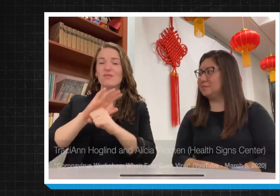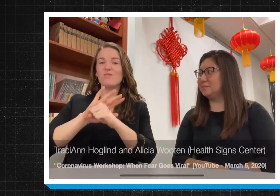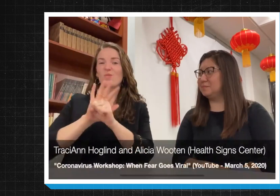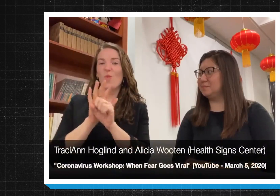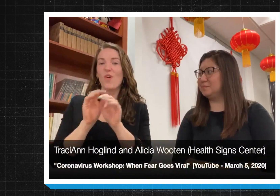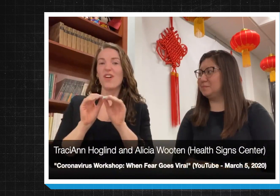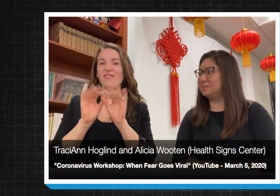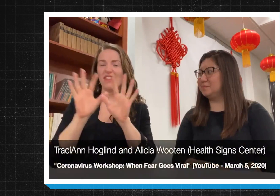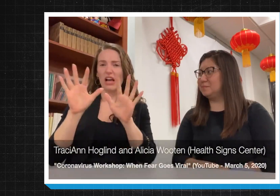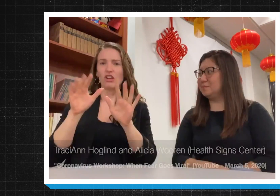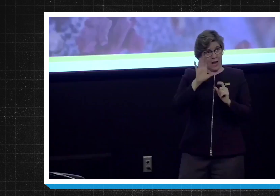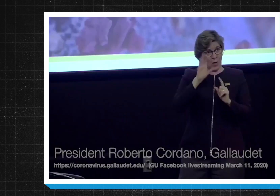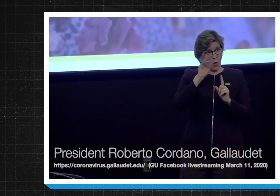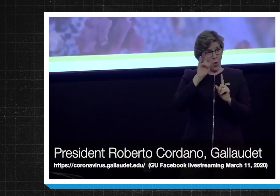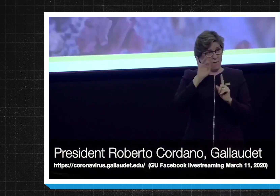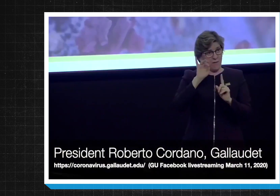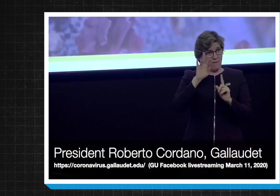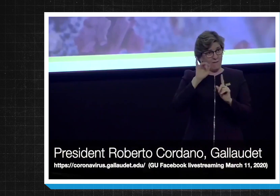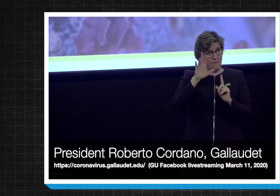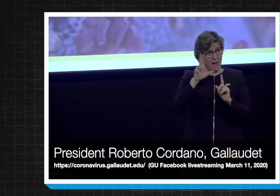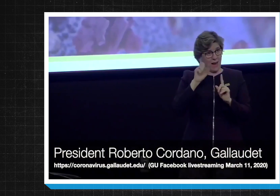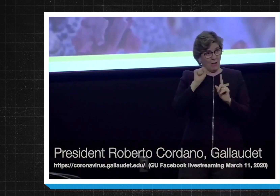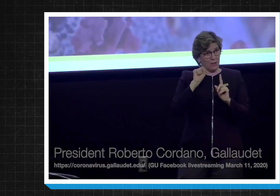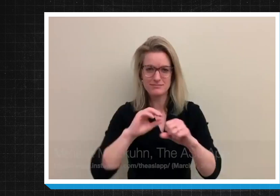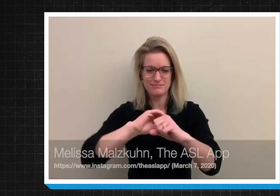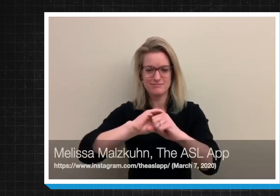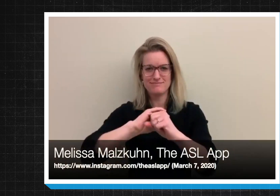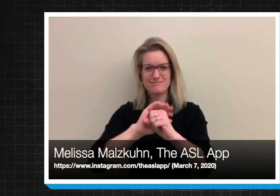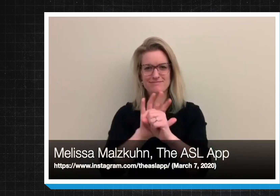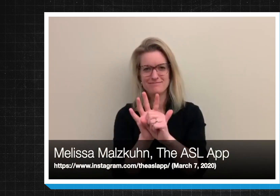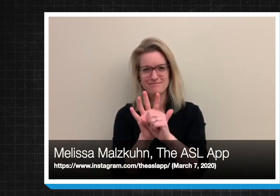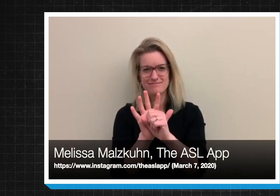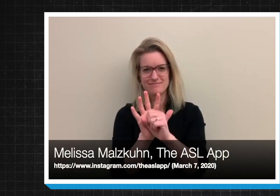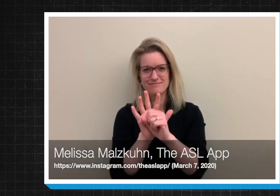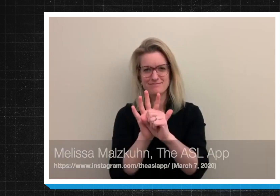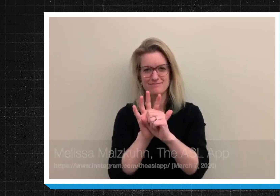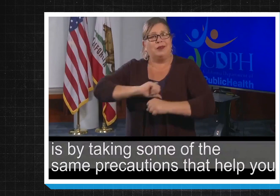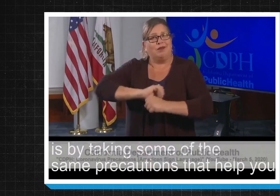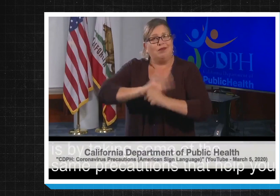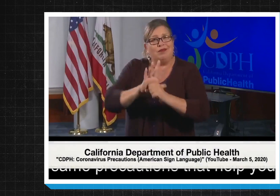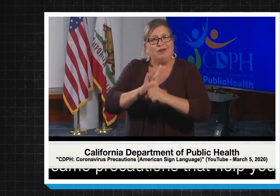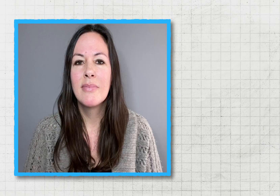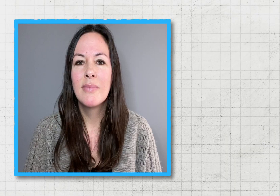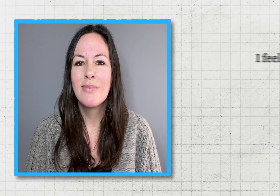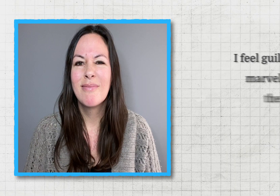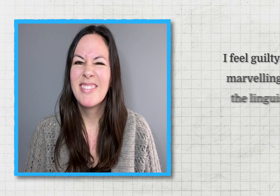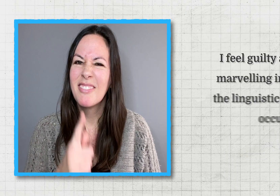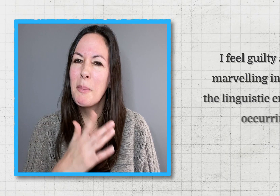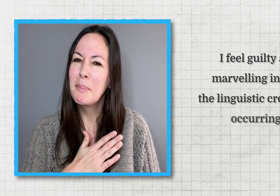of expressions with their bodies by a subconscious process of trial and error. I feel guilty